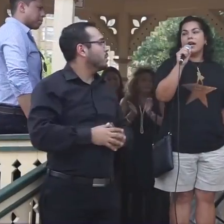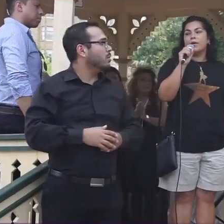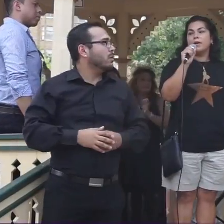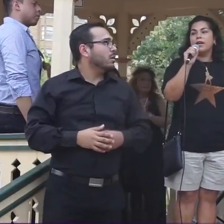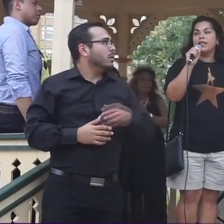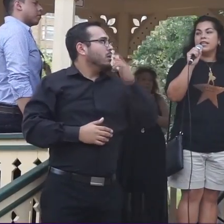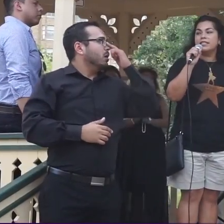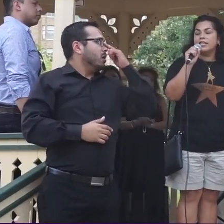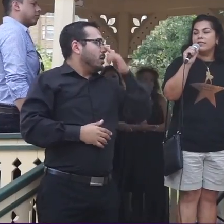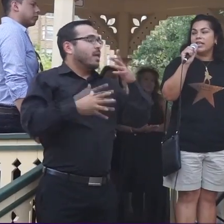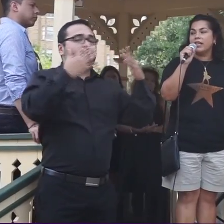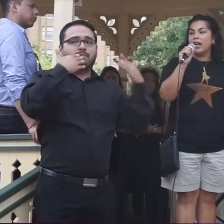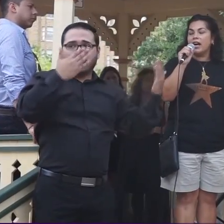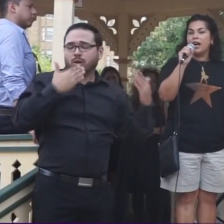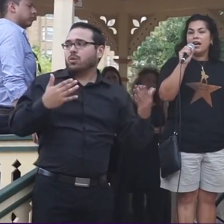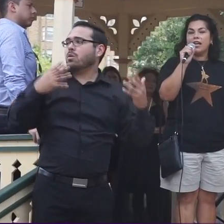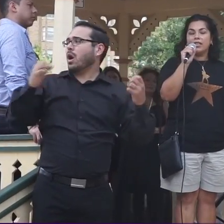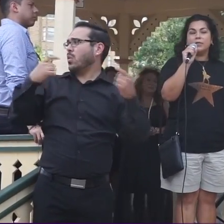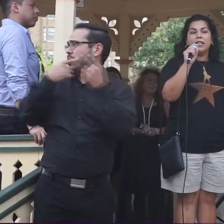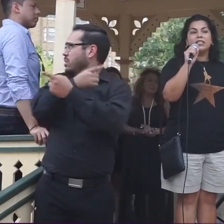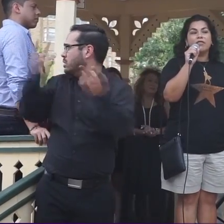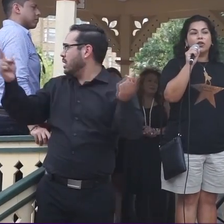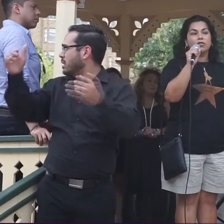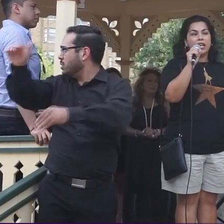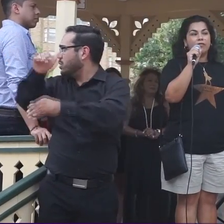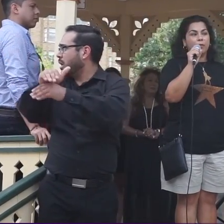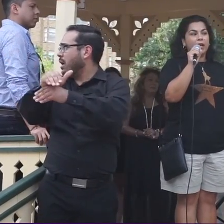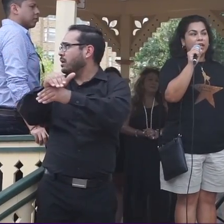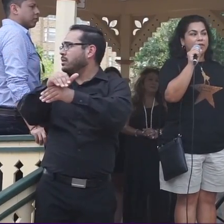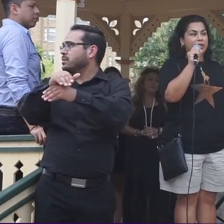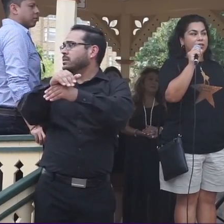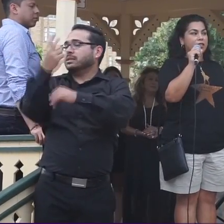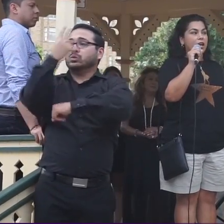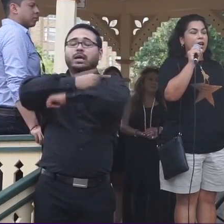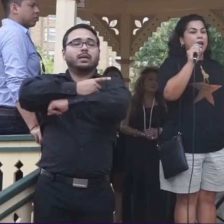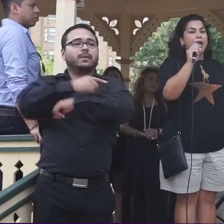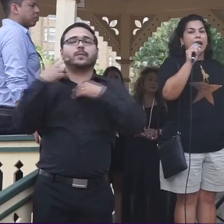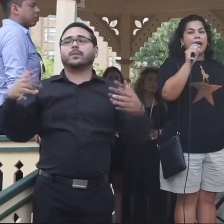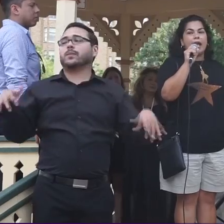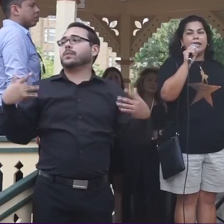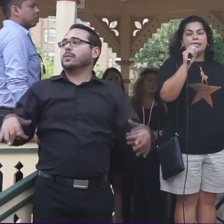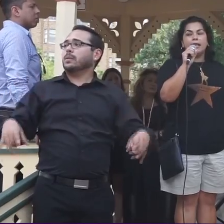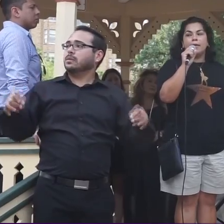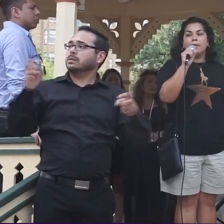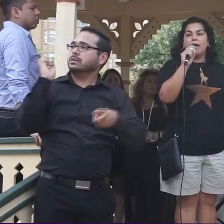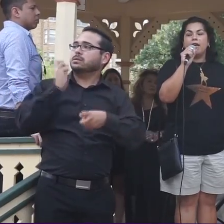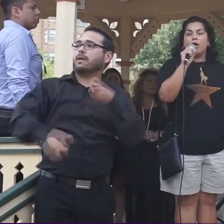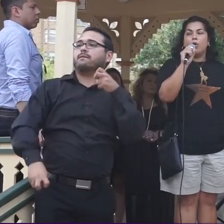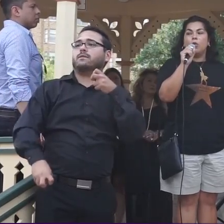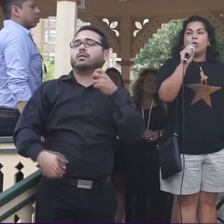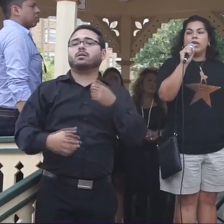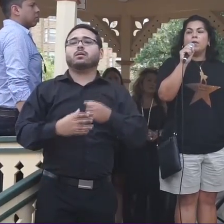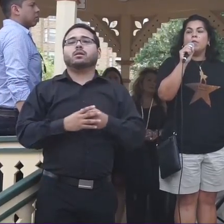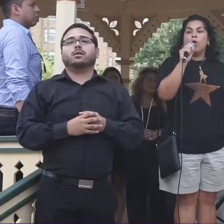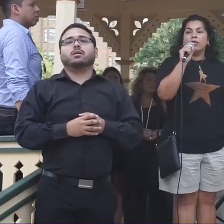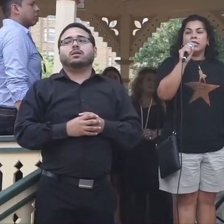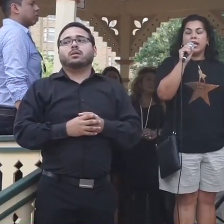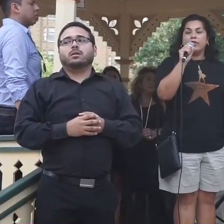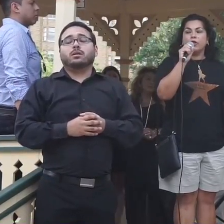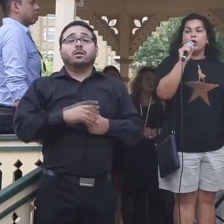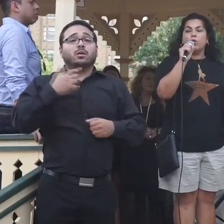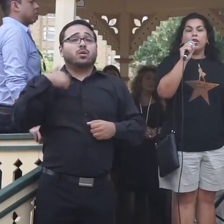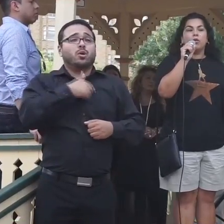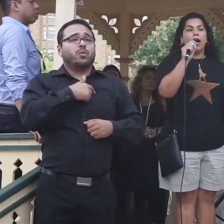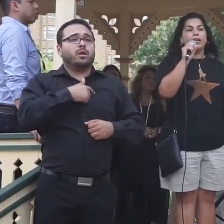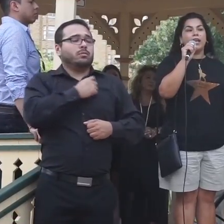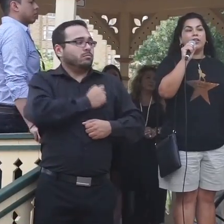to say this evening, it's been a difficult day for many of us. And we mourn